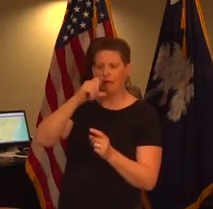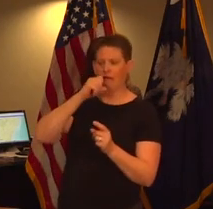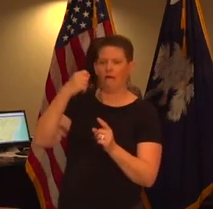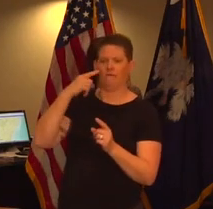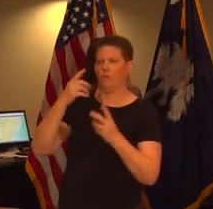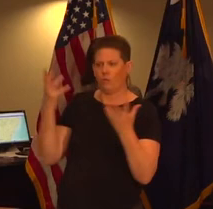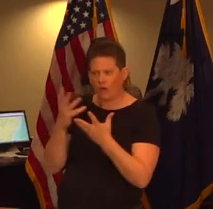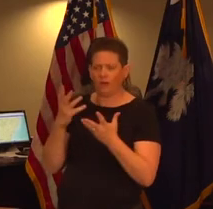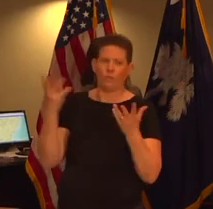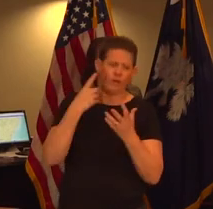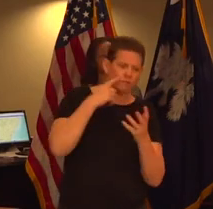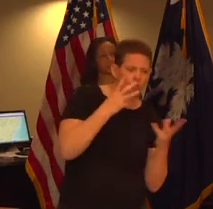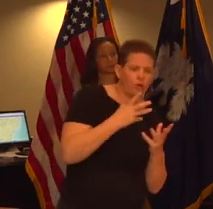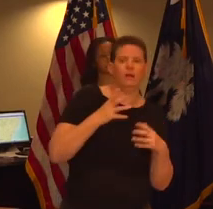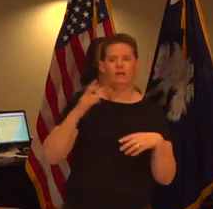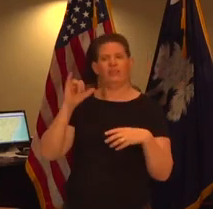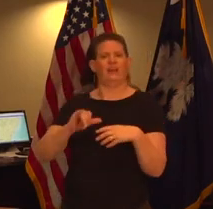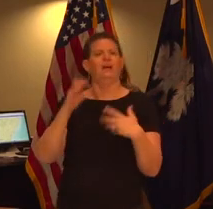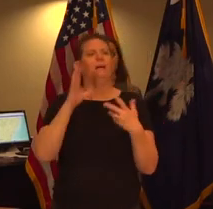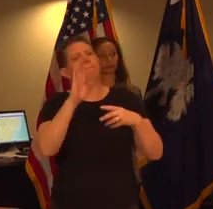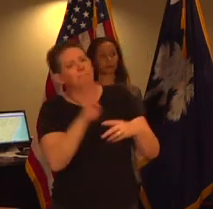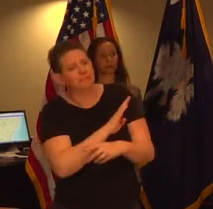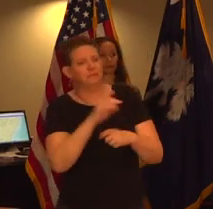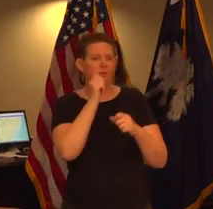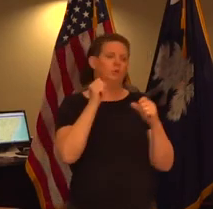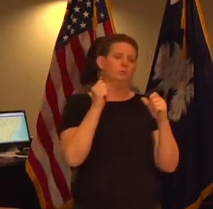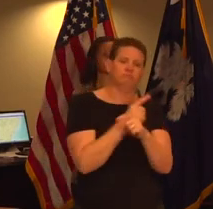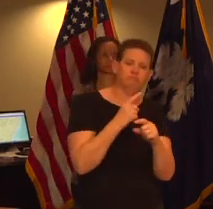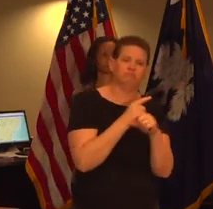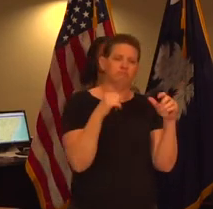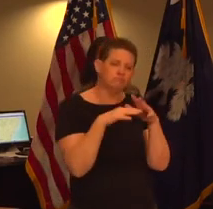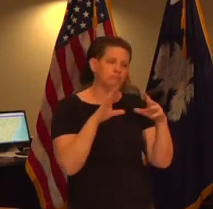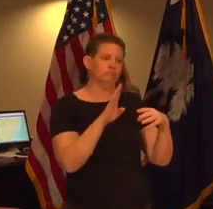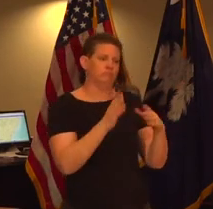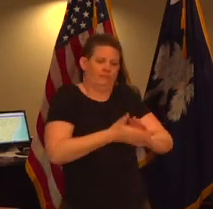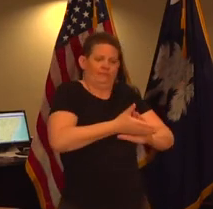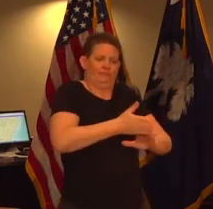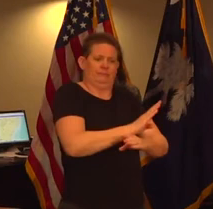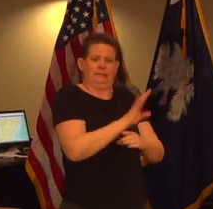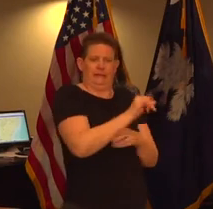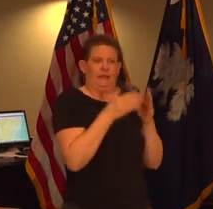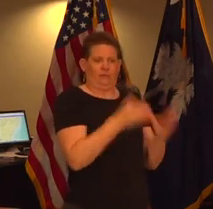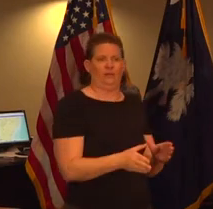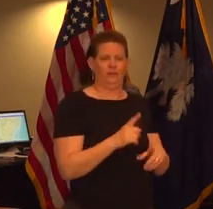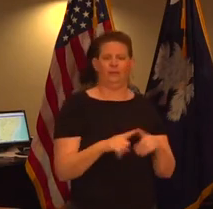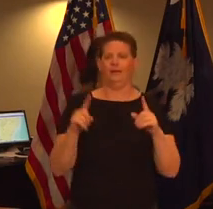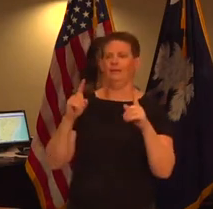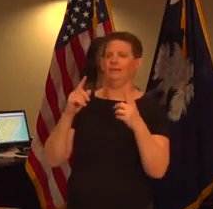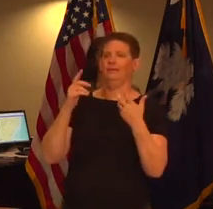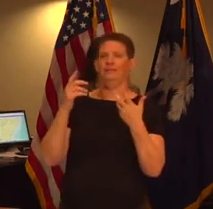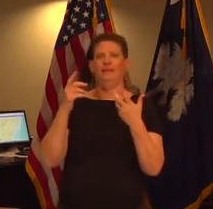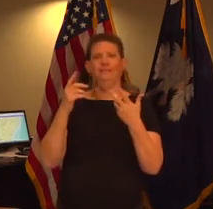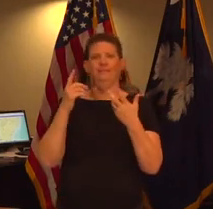to and that's such things as law abiding businesses and other things but as in all laws you cannot cover every possible